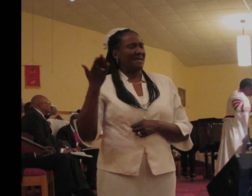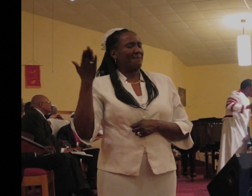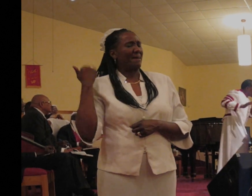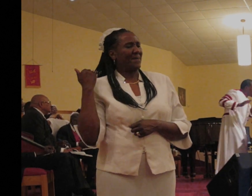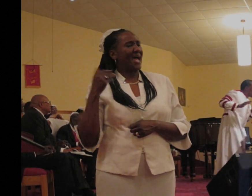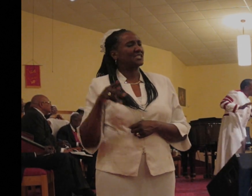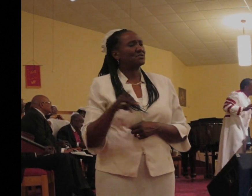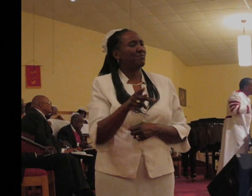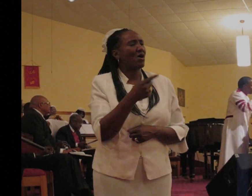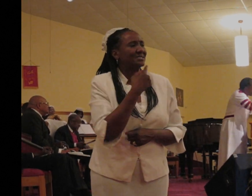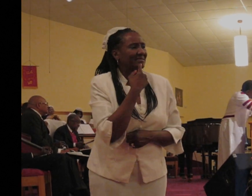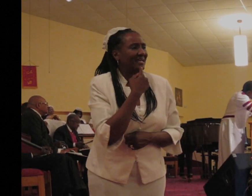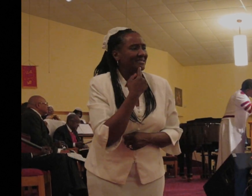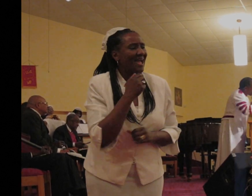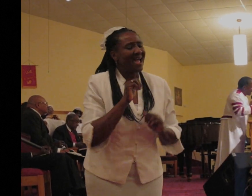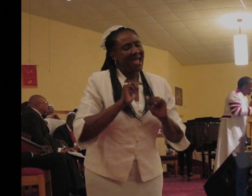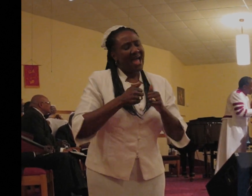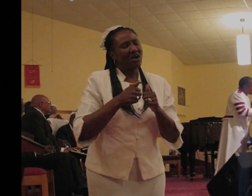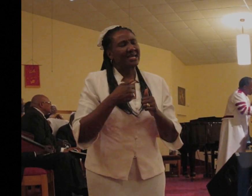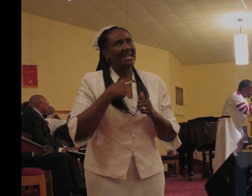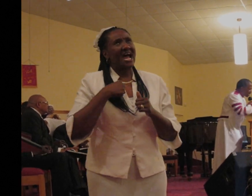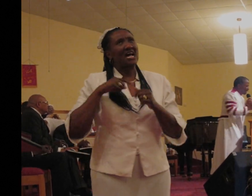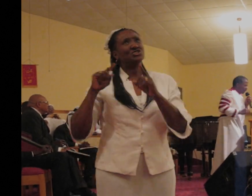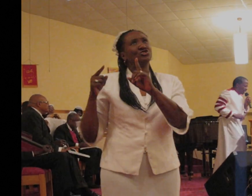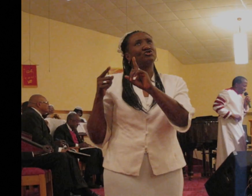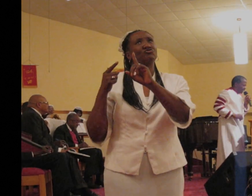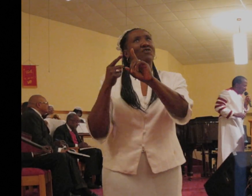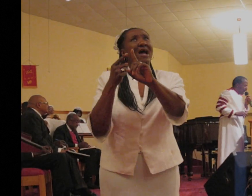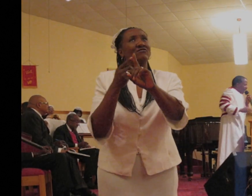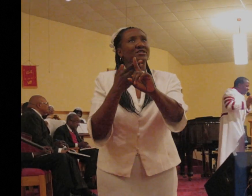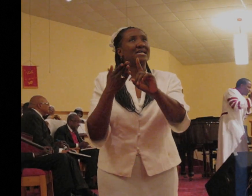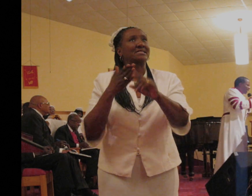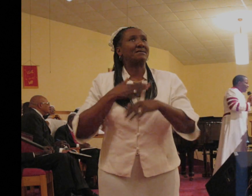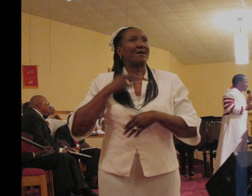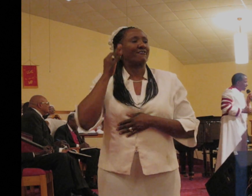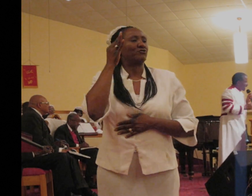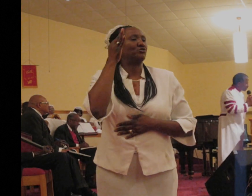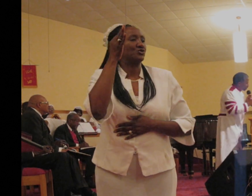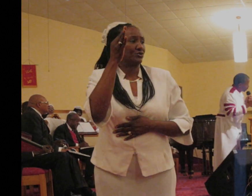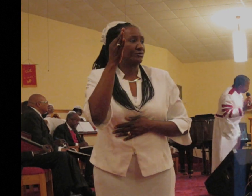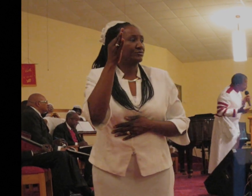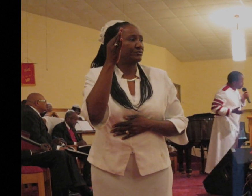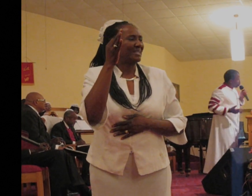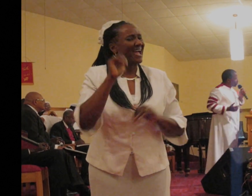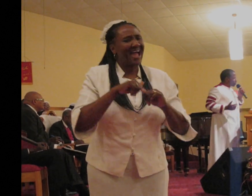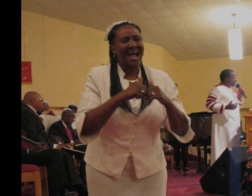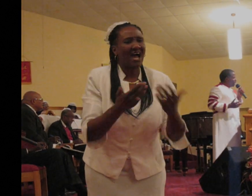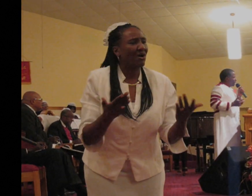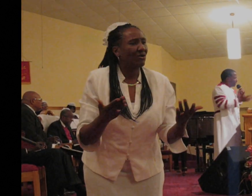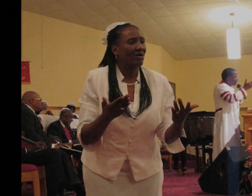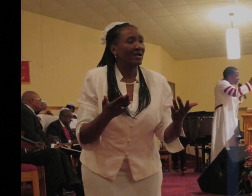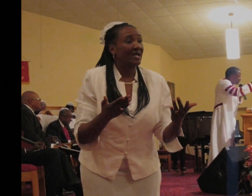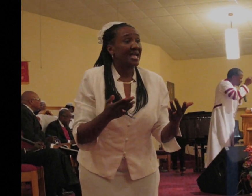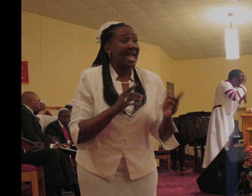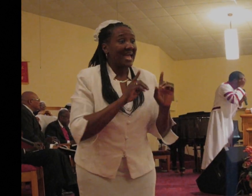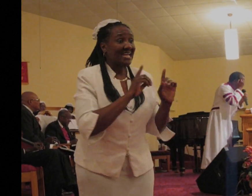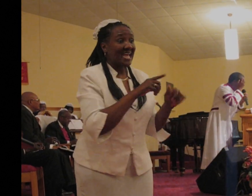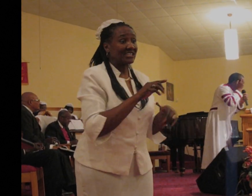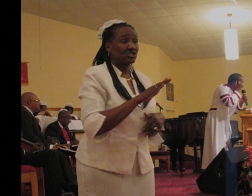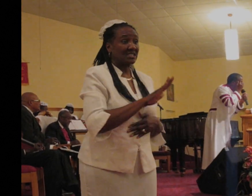reach forward to those things which are ahead? He says and answers his own question in verses 7 and 8